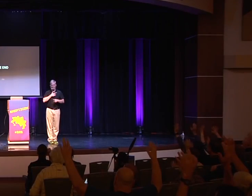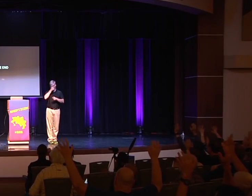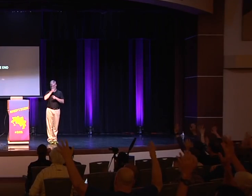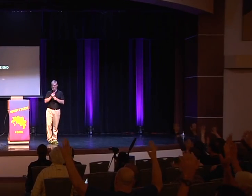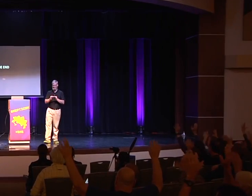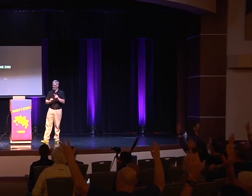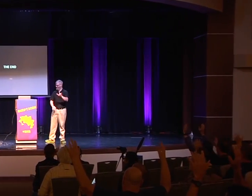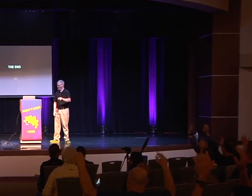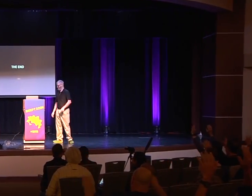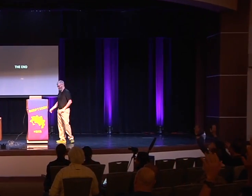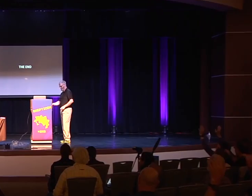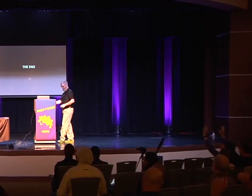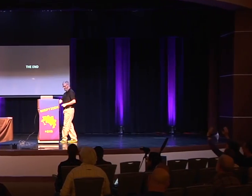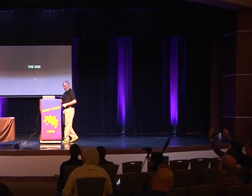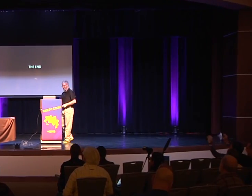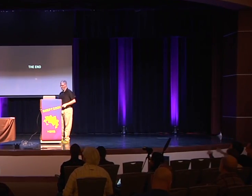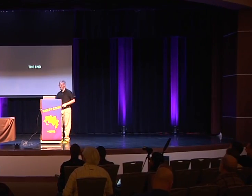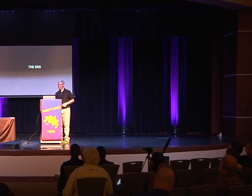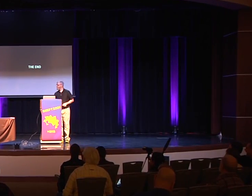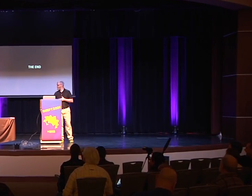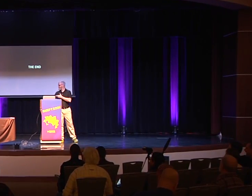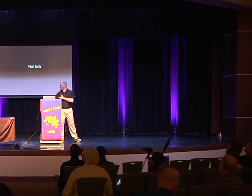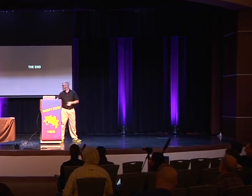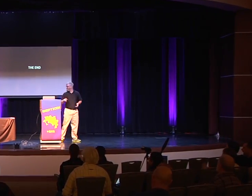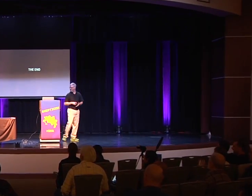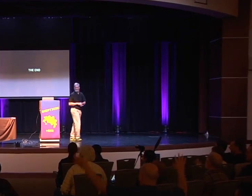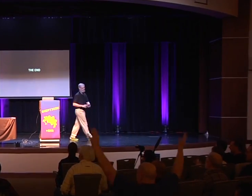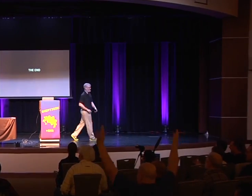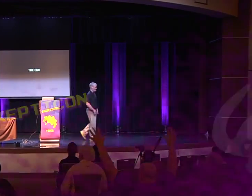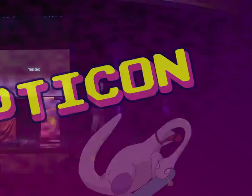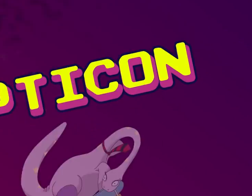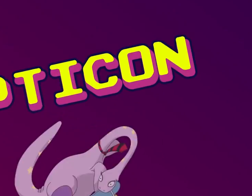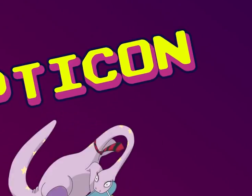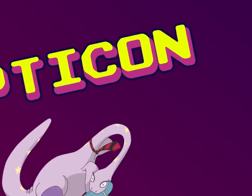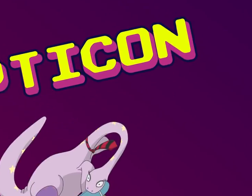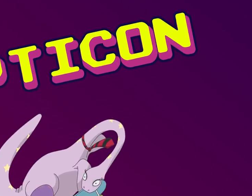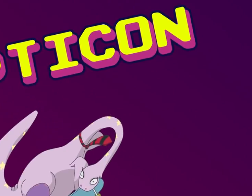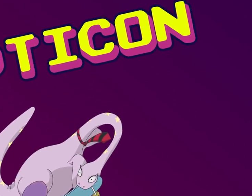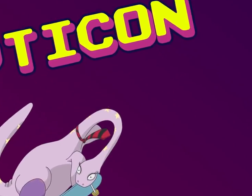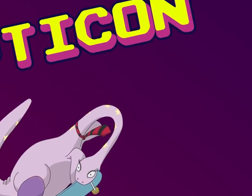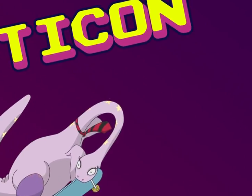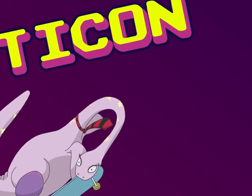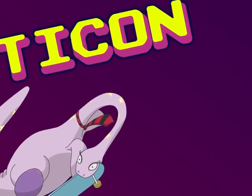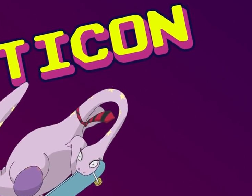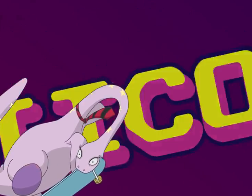All right, thank you very much, and thank you to my brother for interpreting. Thank you. you.